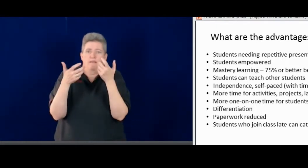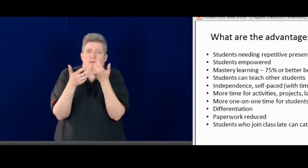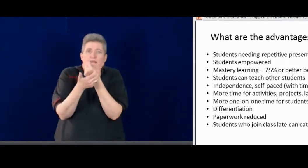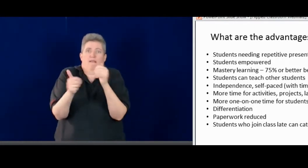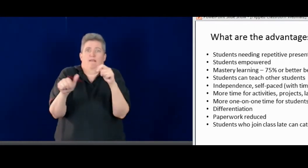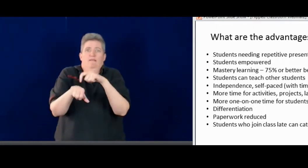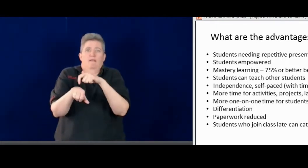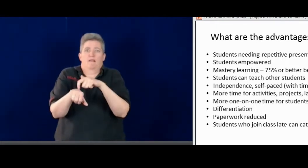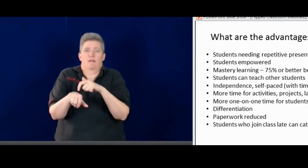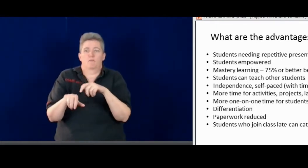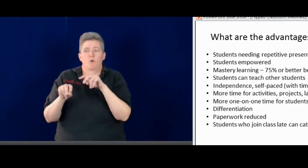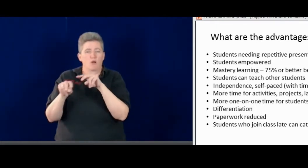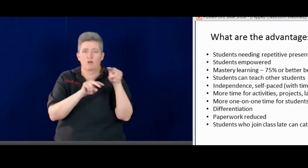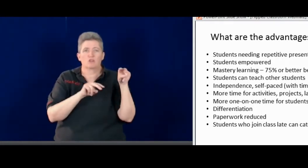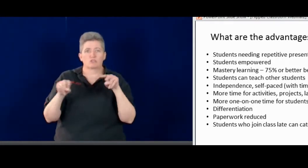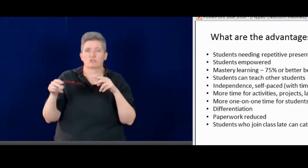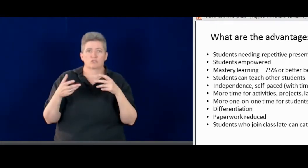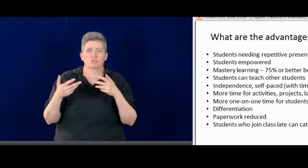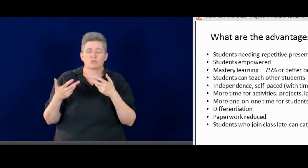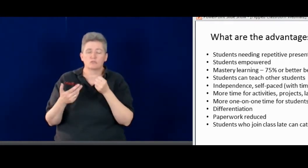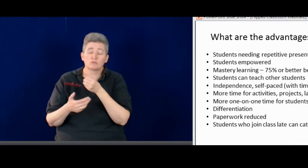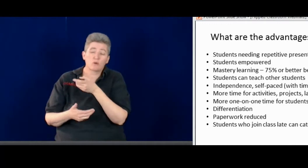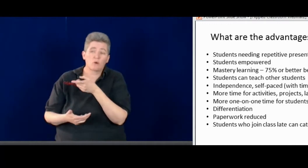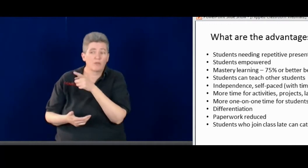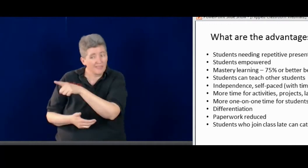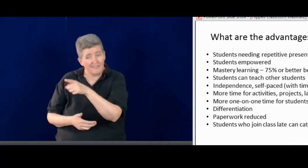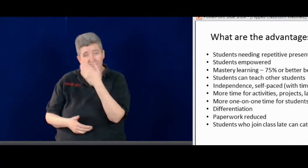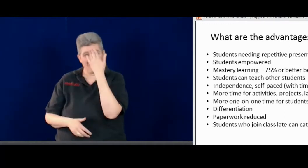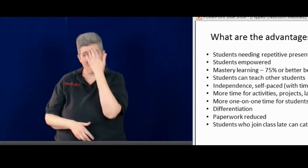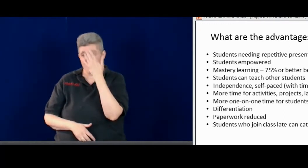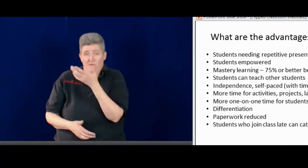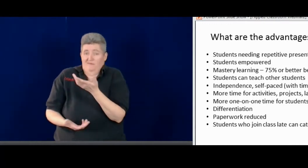watching something on their phone or at home, they can work on this any time.